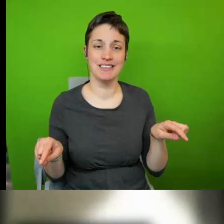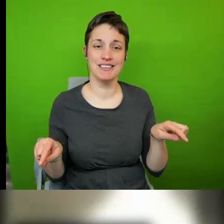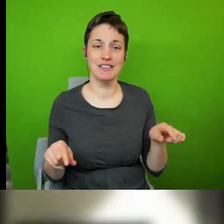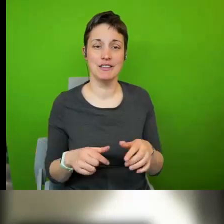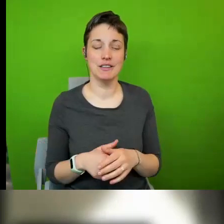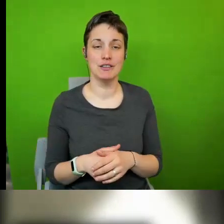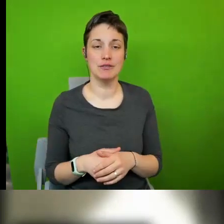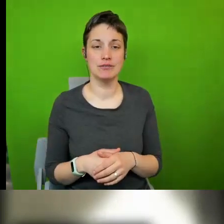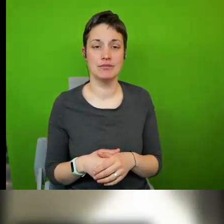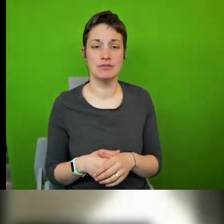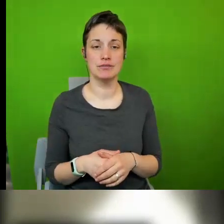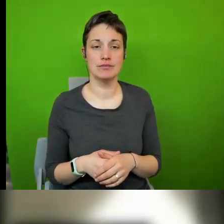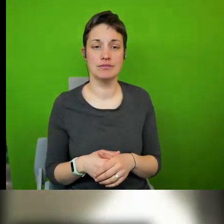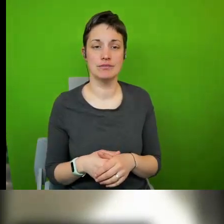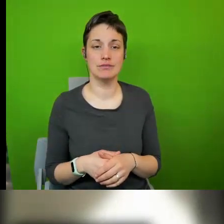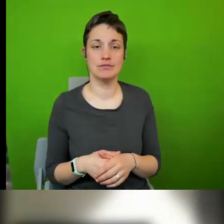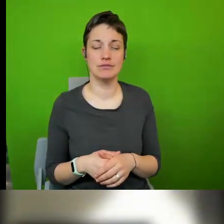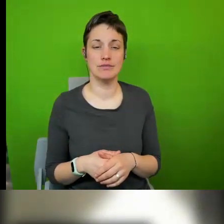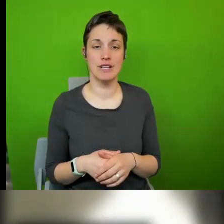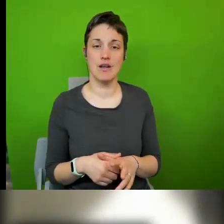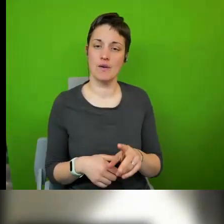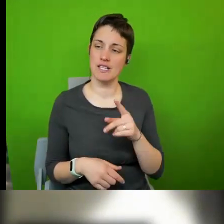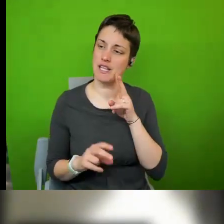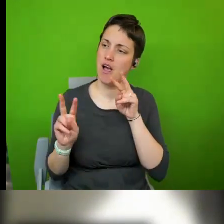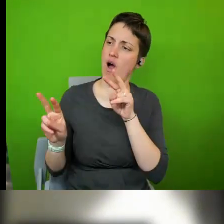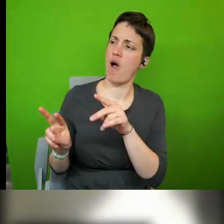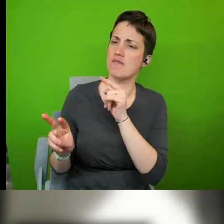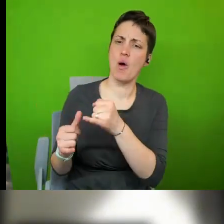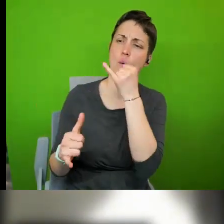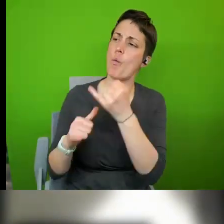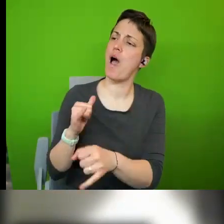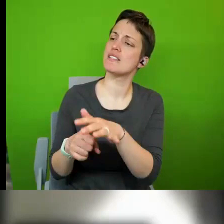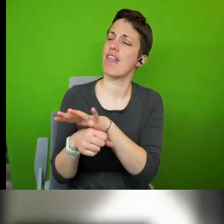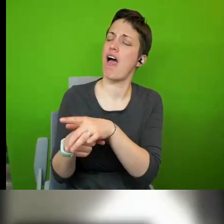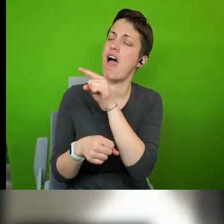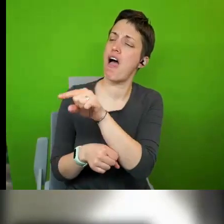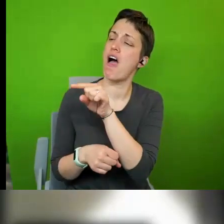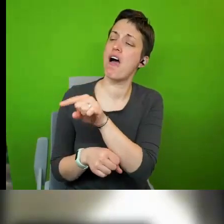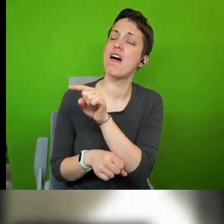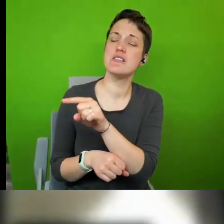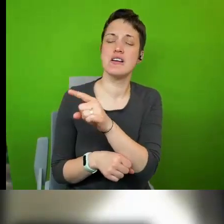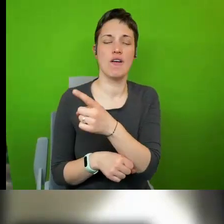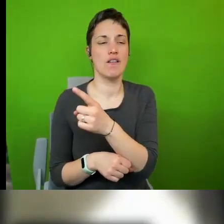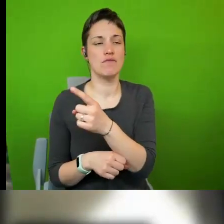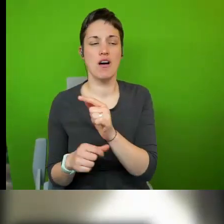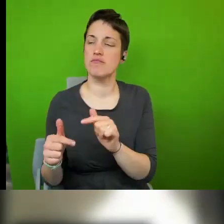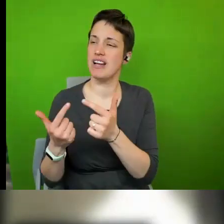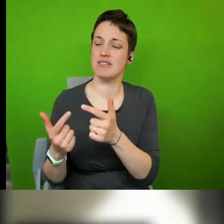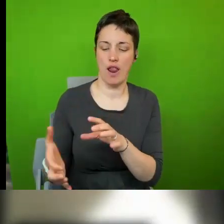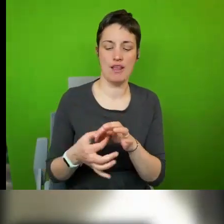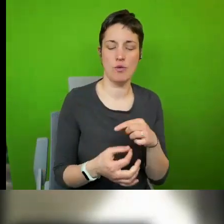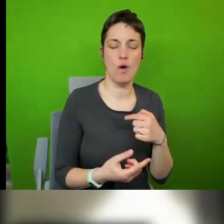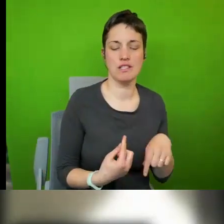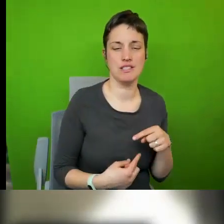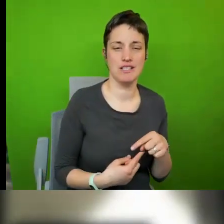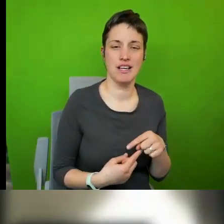and point towards places that are far away and have dramatic human rights violations and that this has nothing to do with us so i think